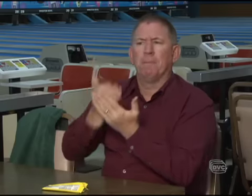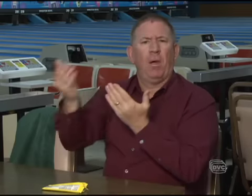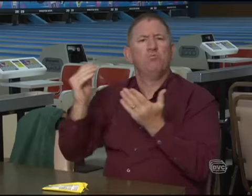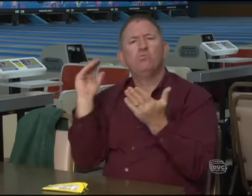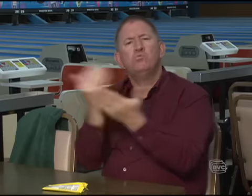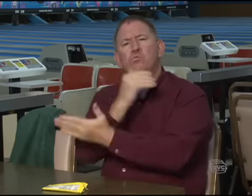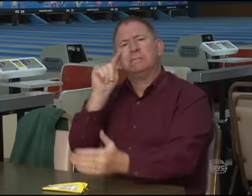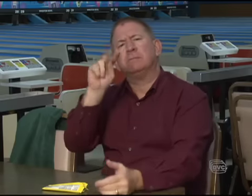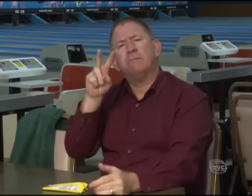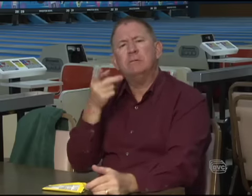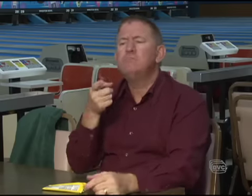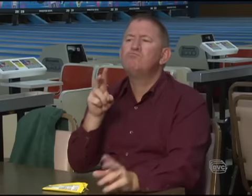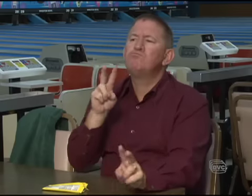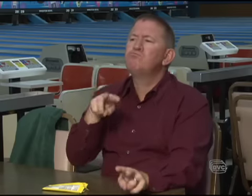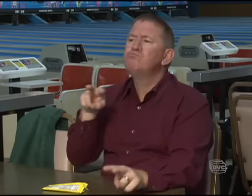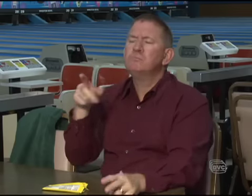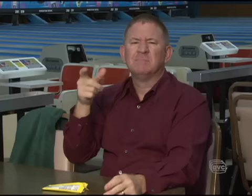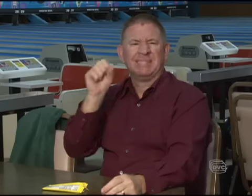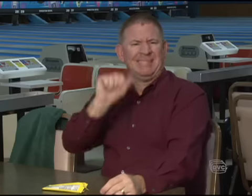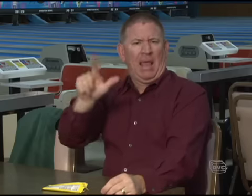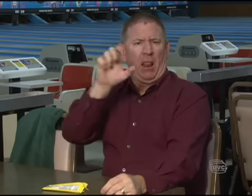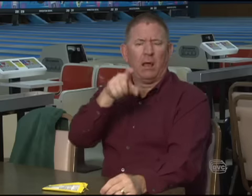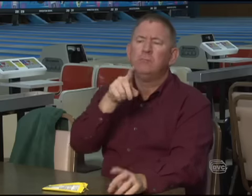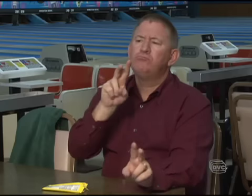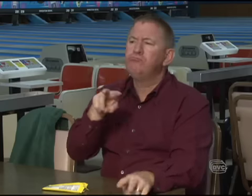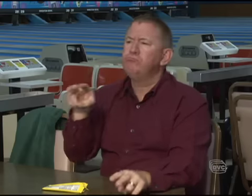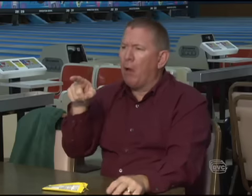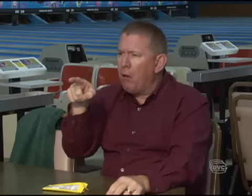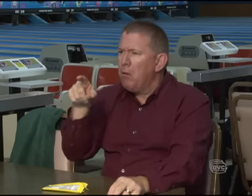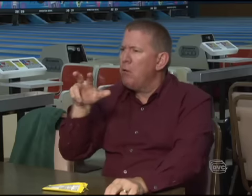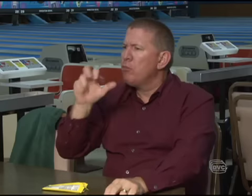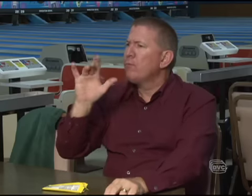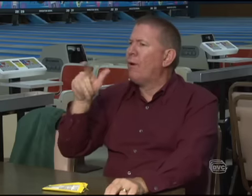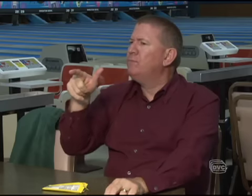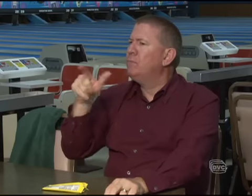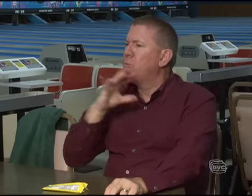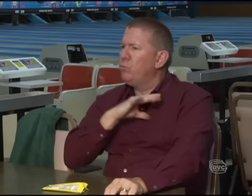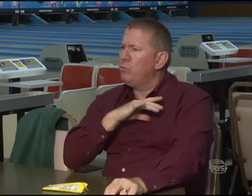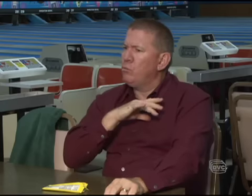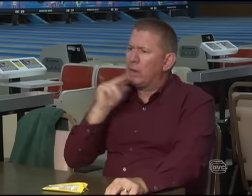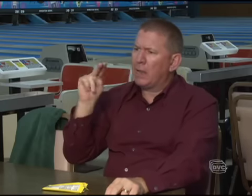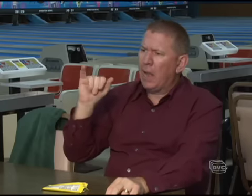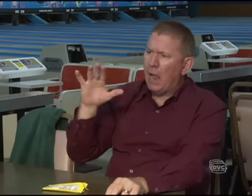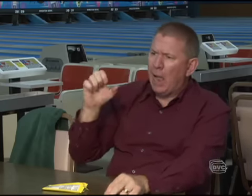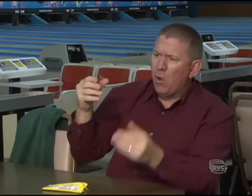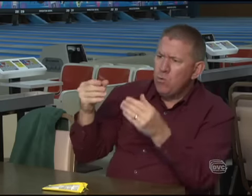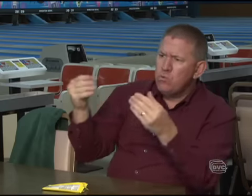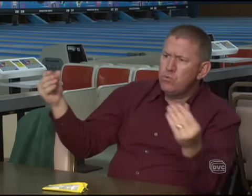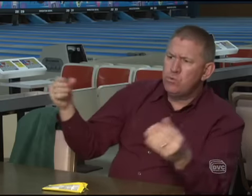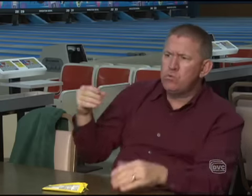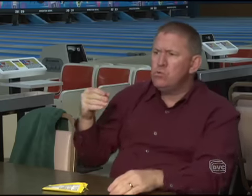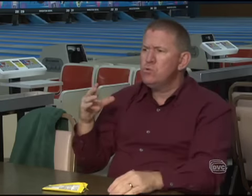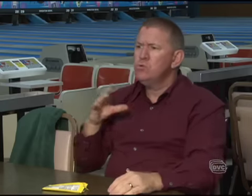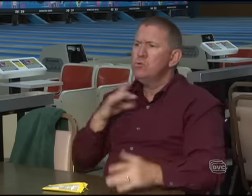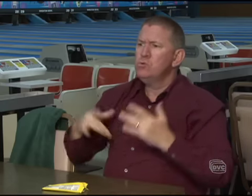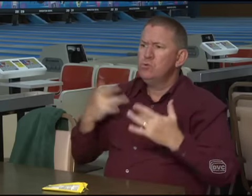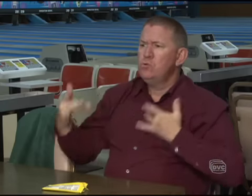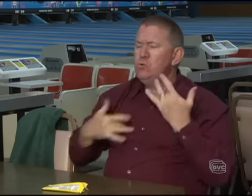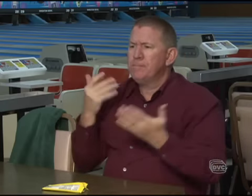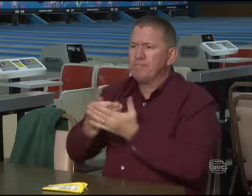TV. So you look around and say, ooh, on sale, yes. Oh, you like that? Wow, $350. It's widescreen. So